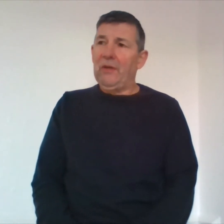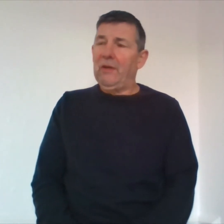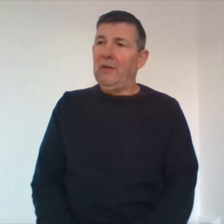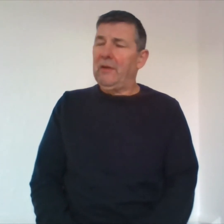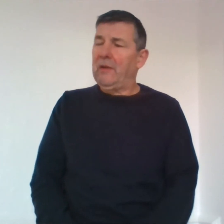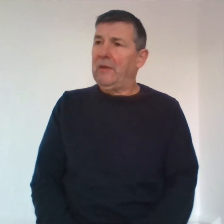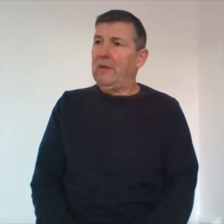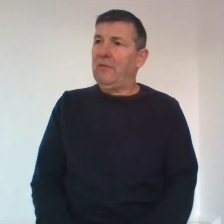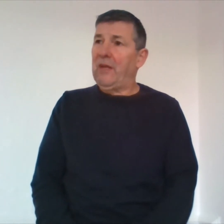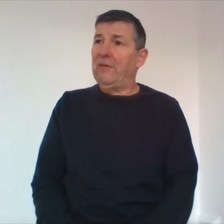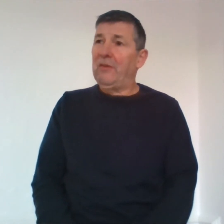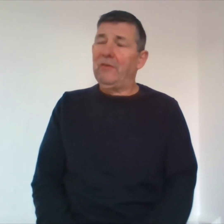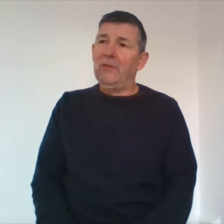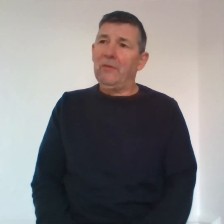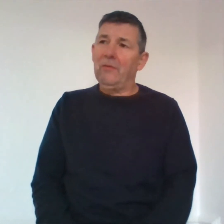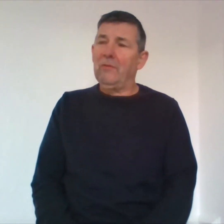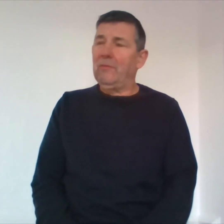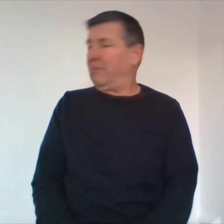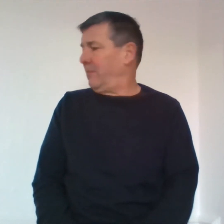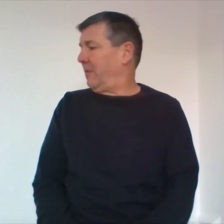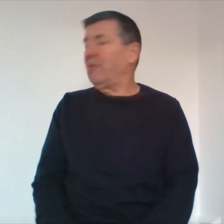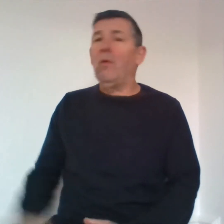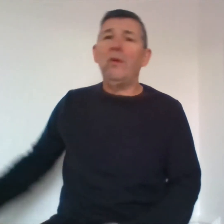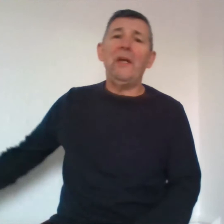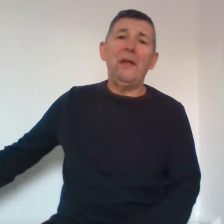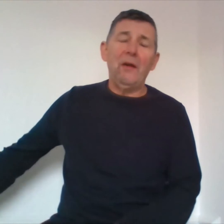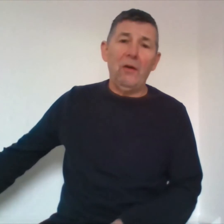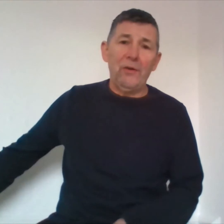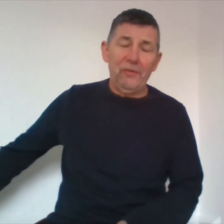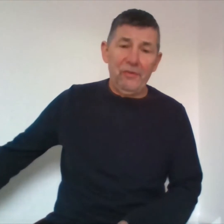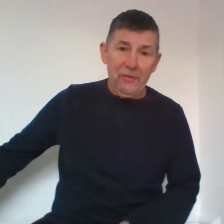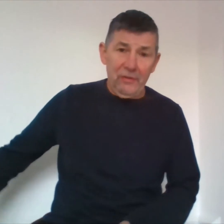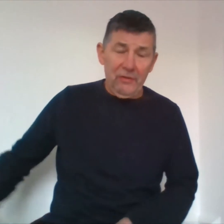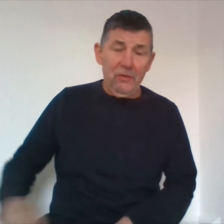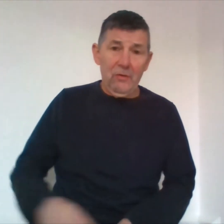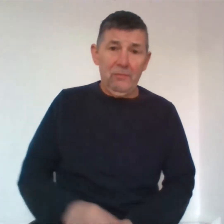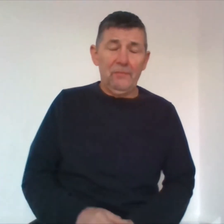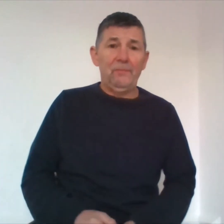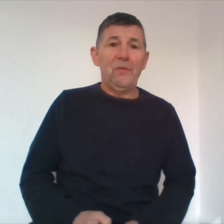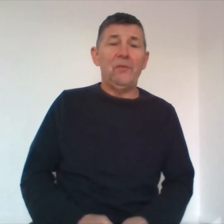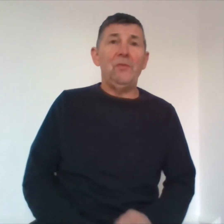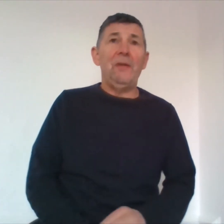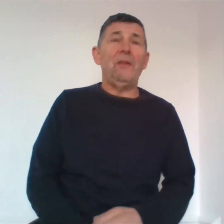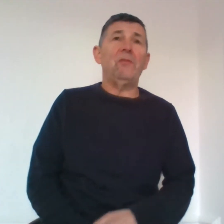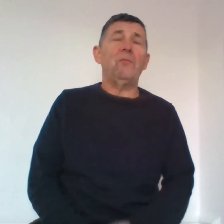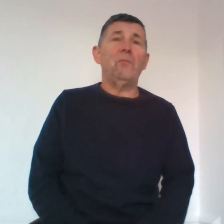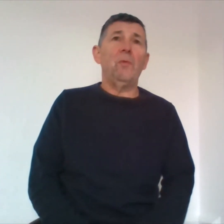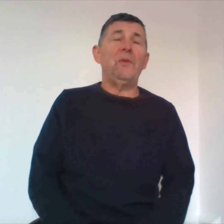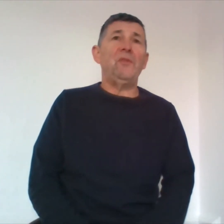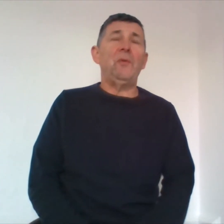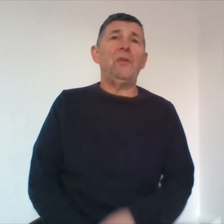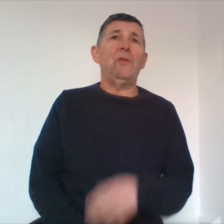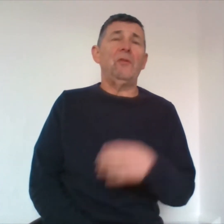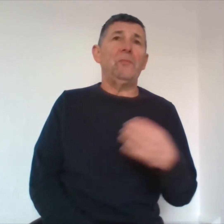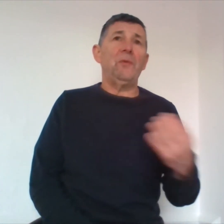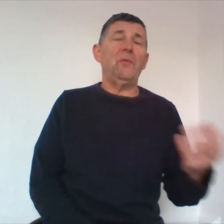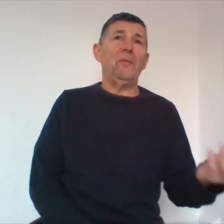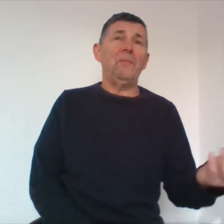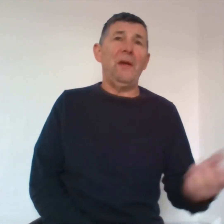inside says you know it's only courtesy to go so she met this woman she went to the hospital with a man